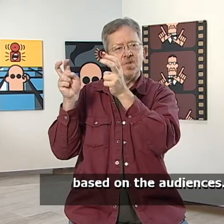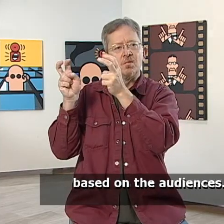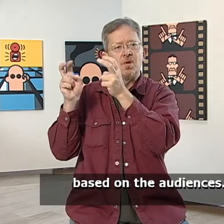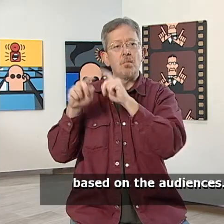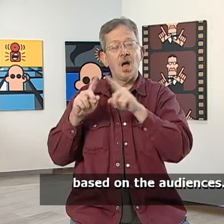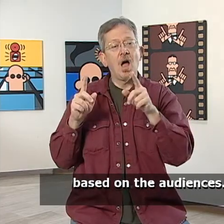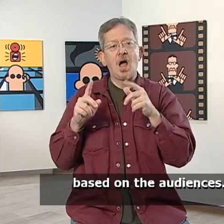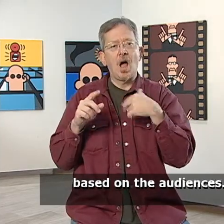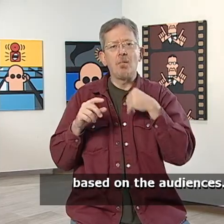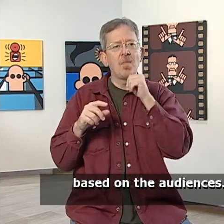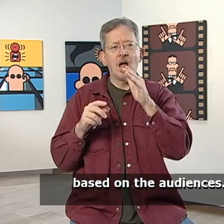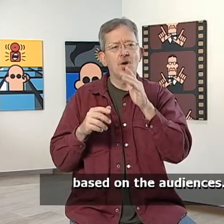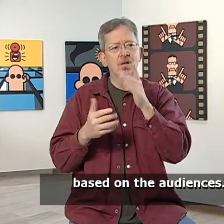based on the audiences.